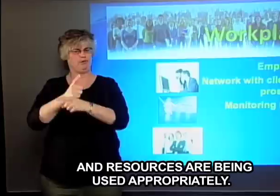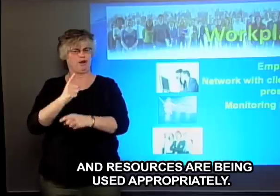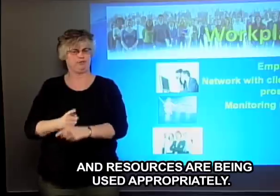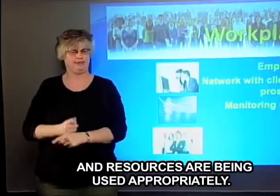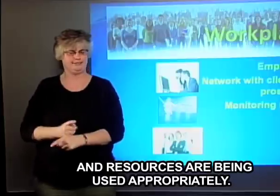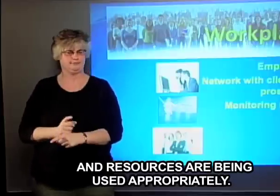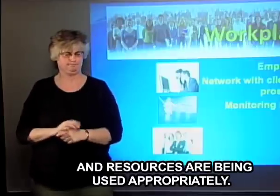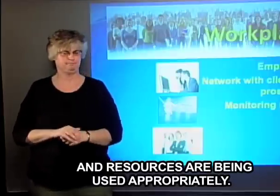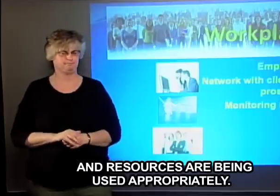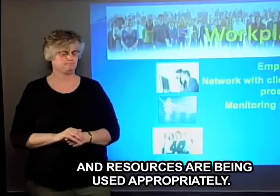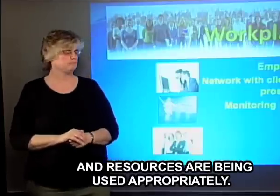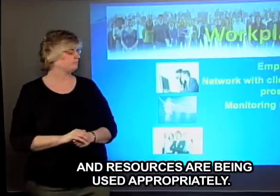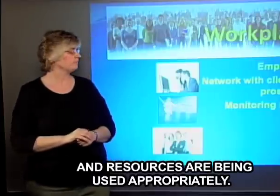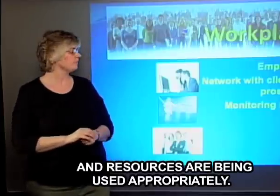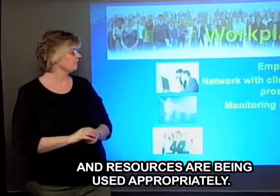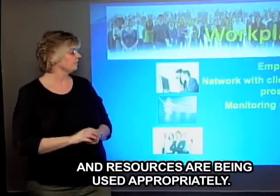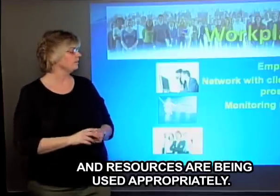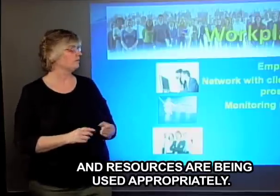and resources are being used appropriately.